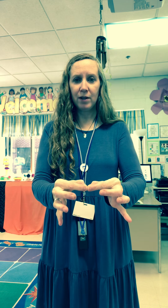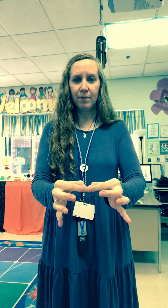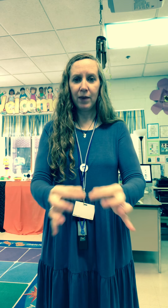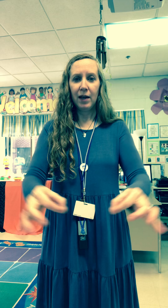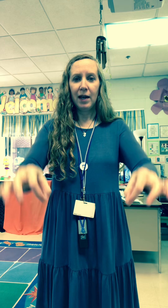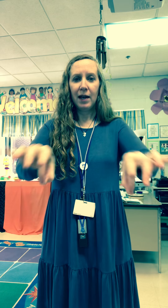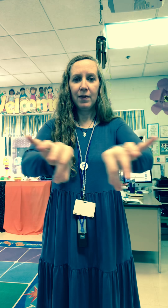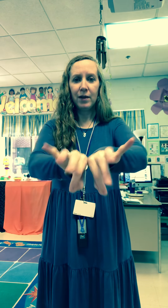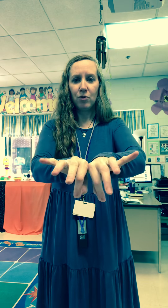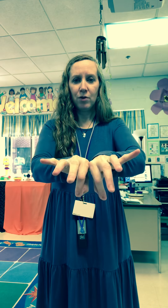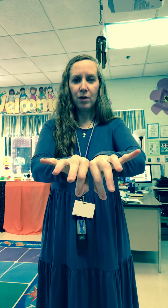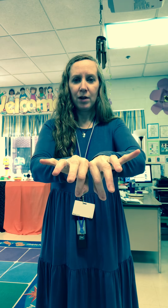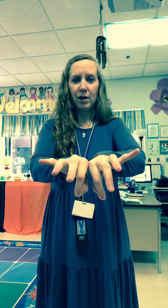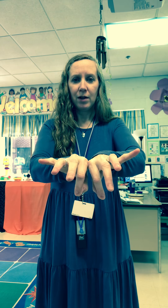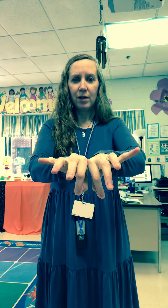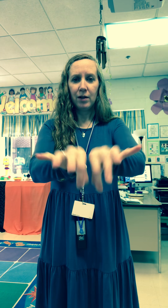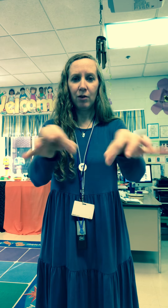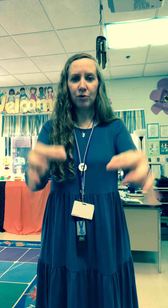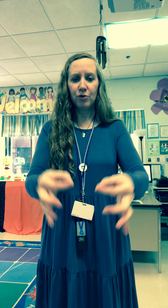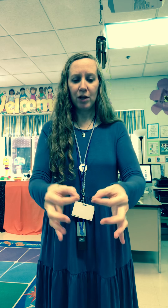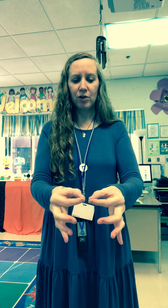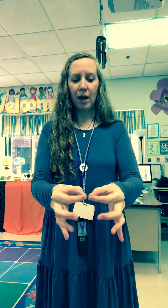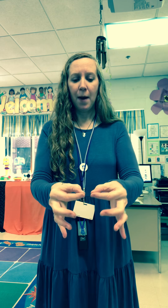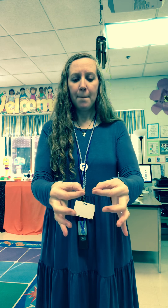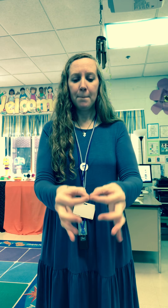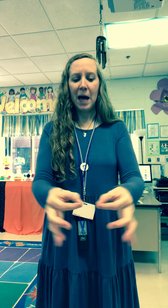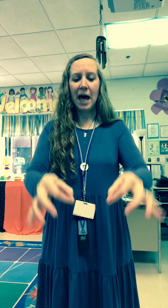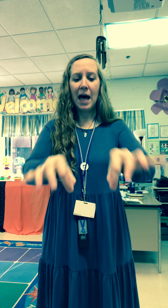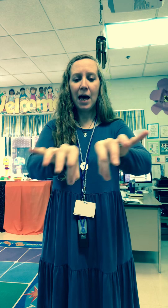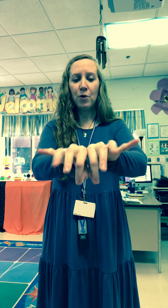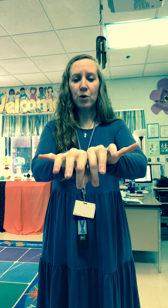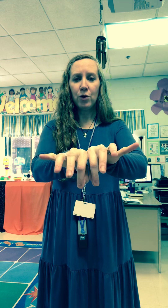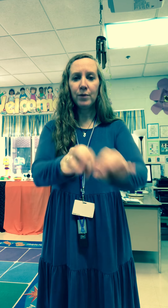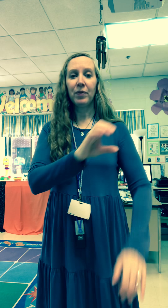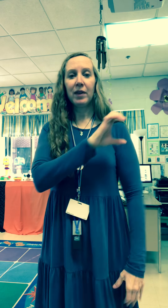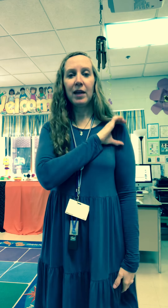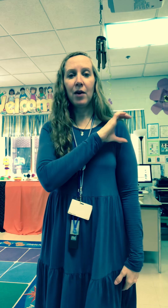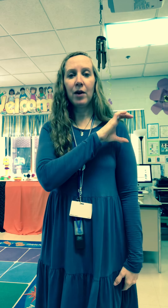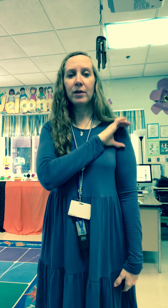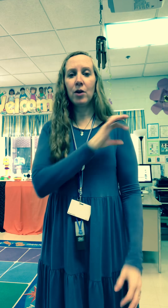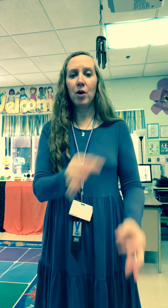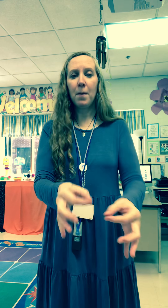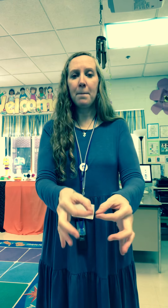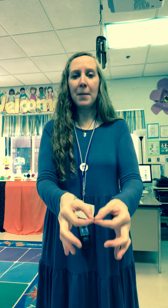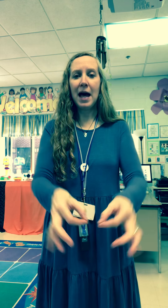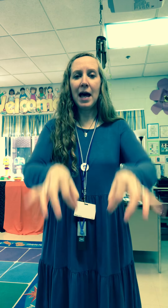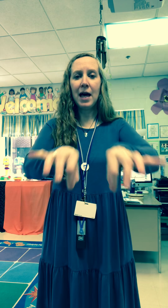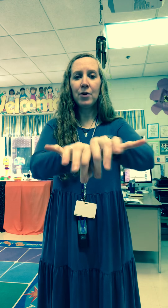and then your knuckles are touching matters character matters